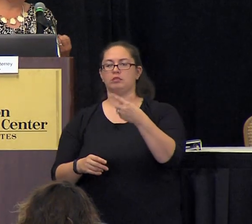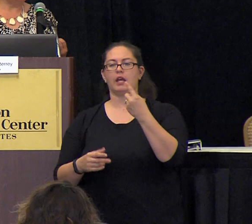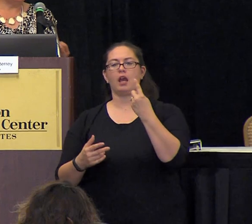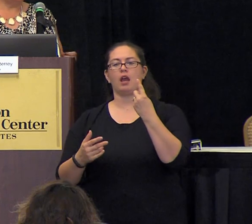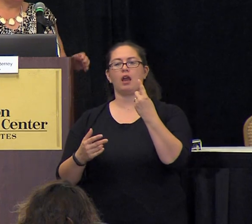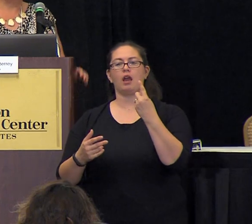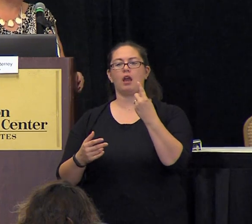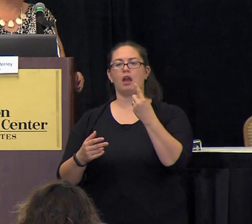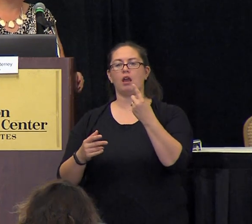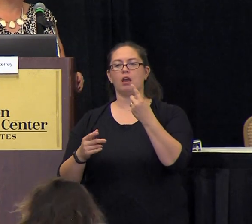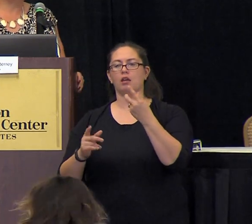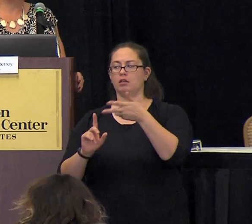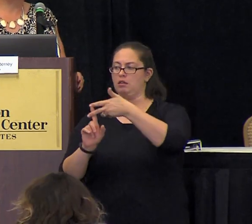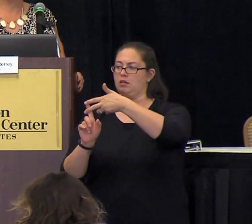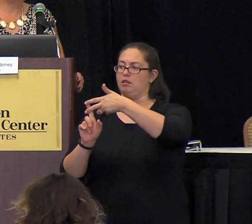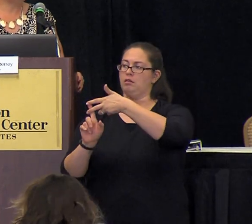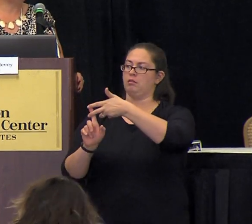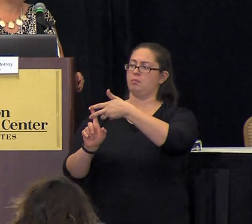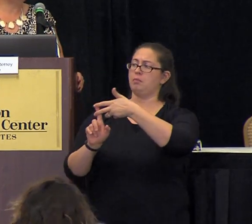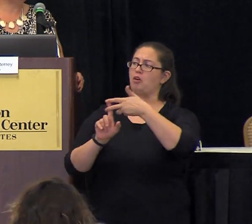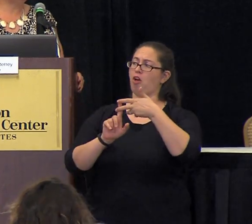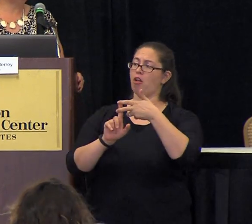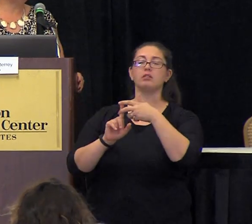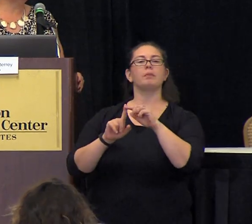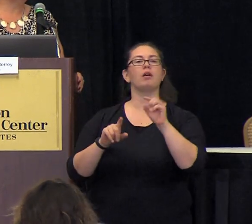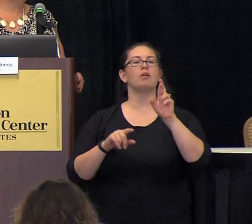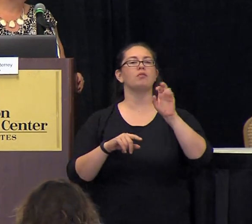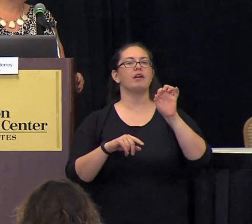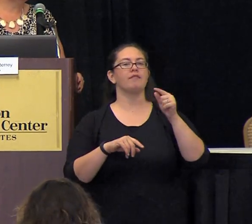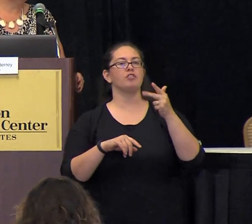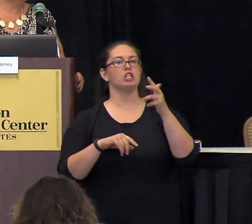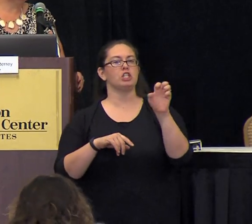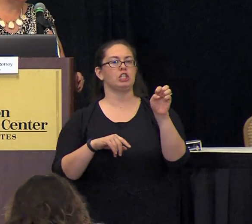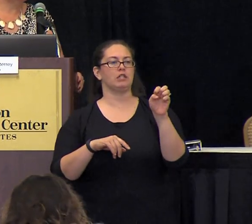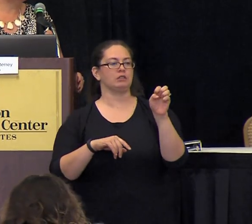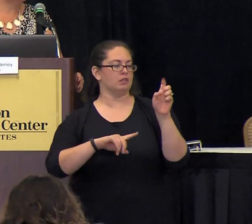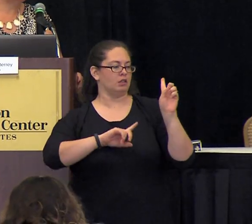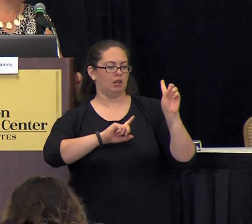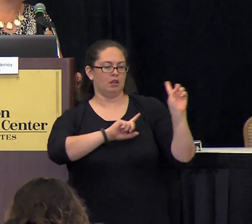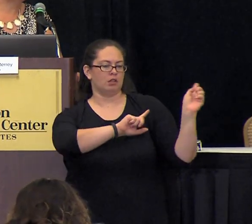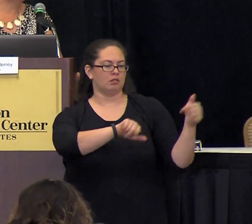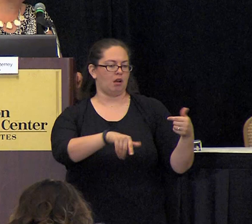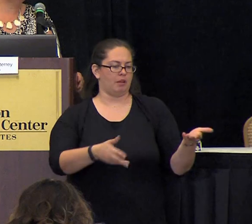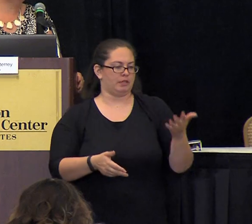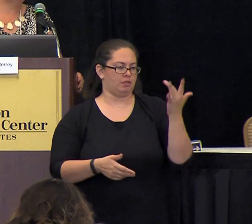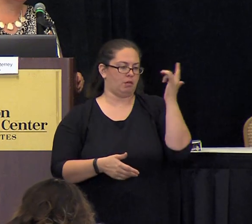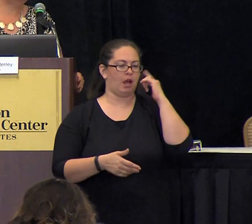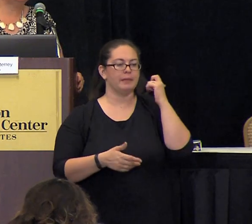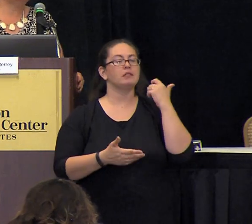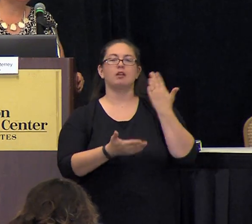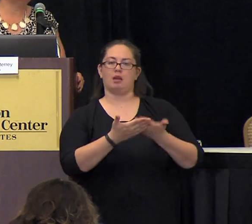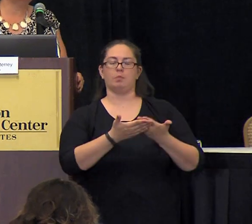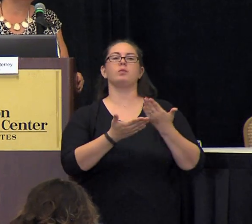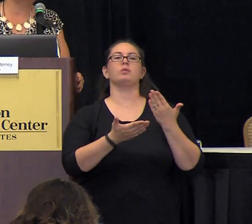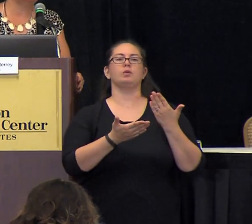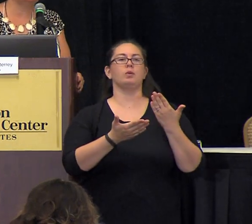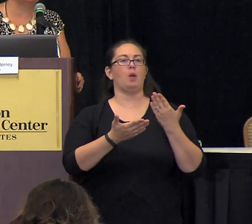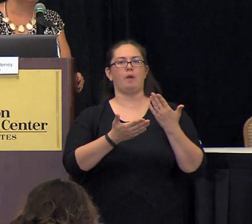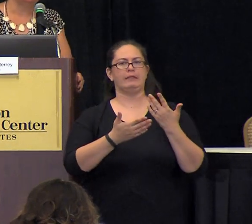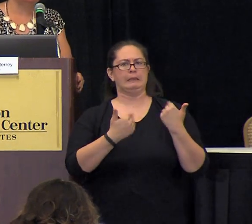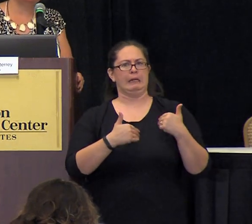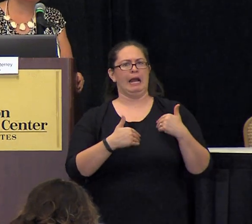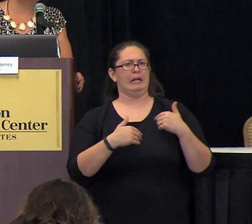pulled to the united states whereas refugees are individuals who come to the united states because they've proven a well-founded fear of